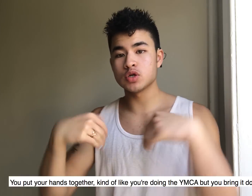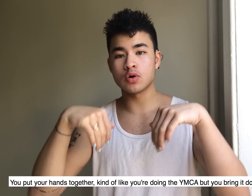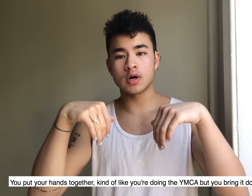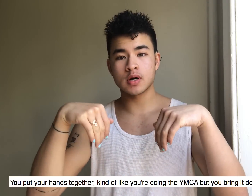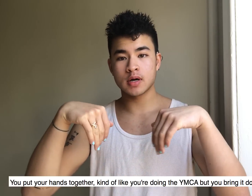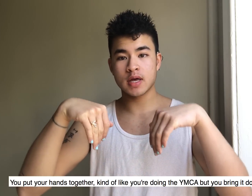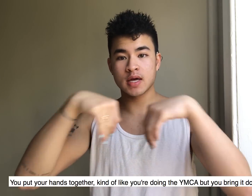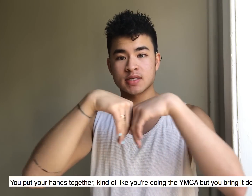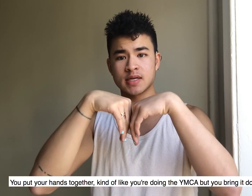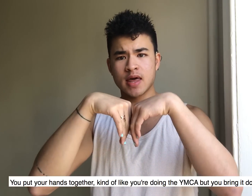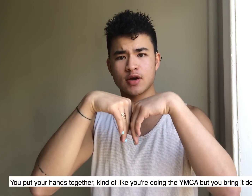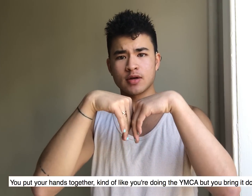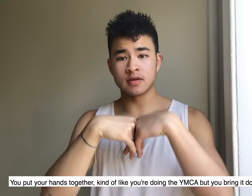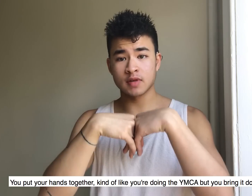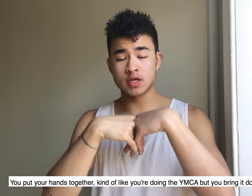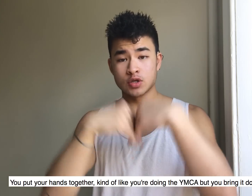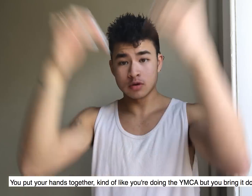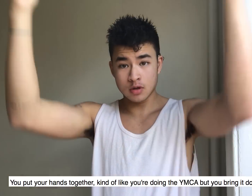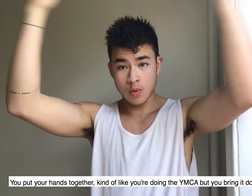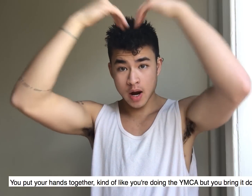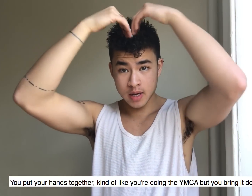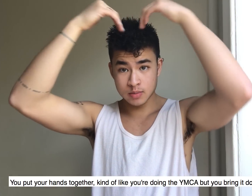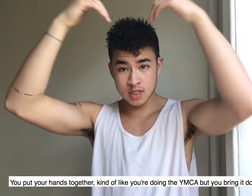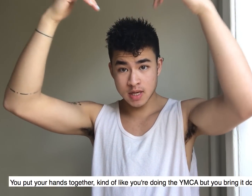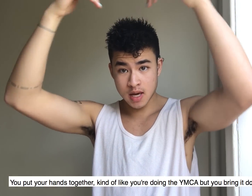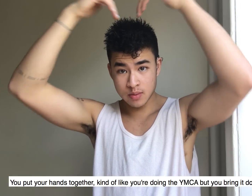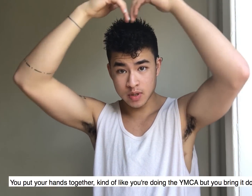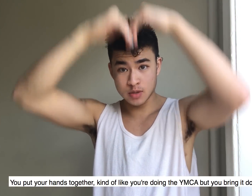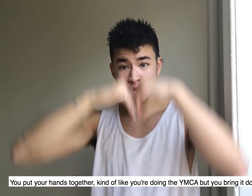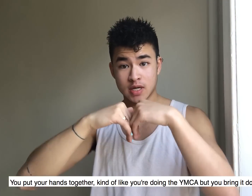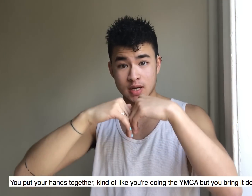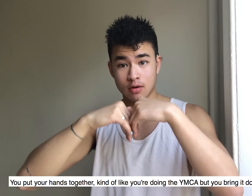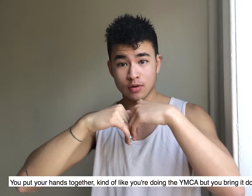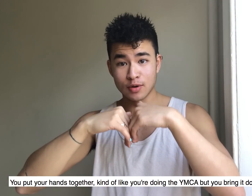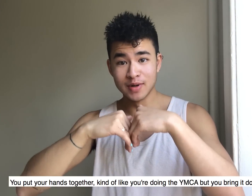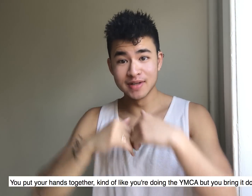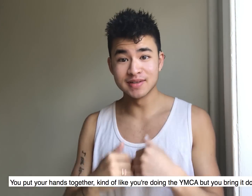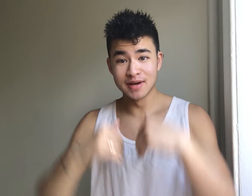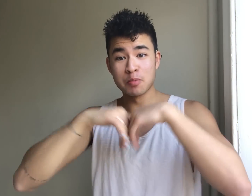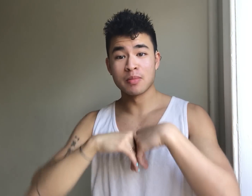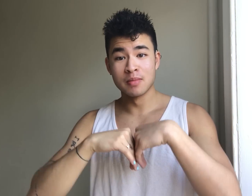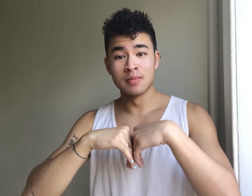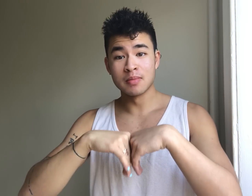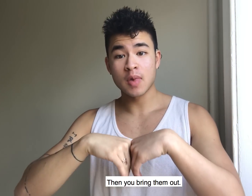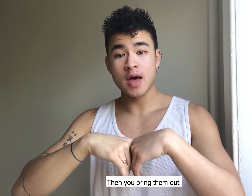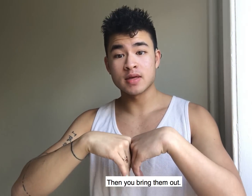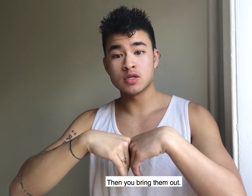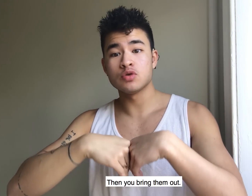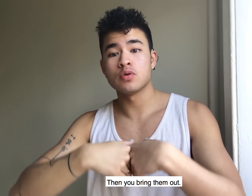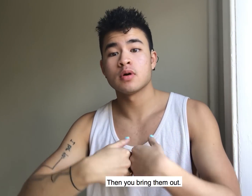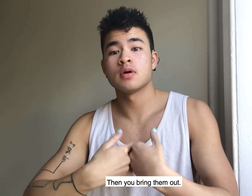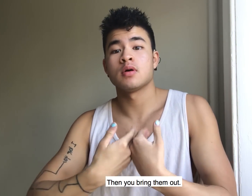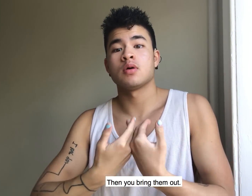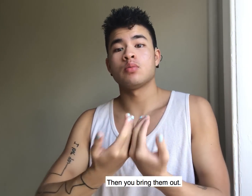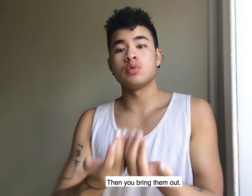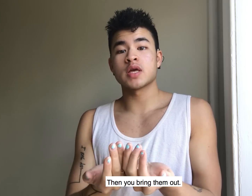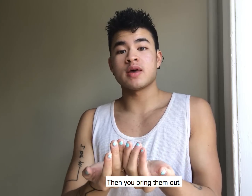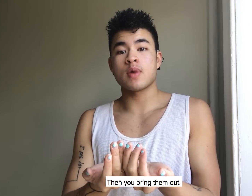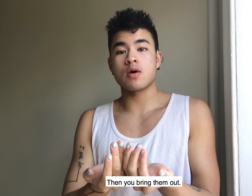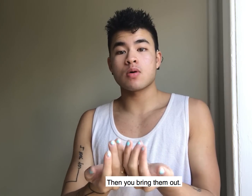your hands together kind of like you're doing the YMCA but you bring it down a little bit and then you bring them out